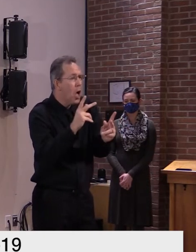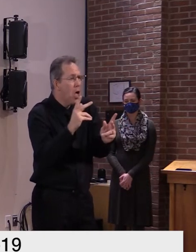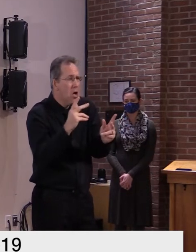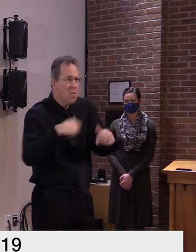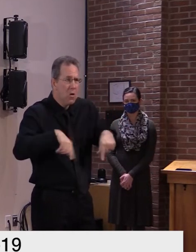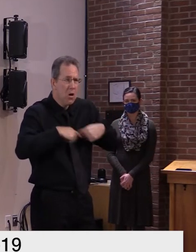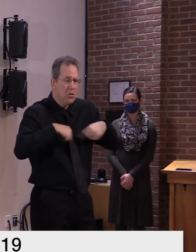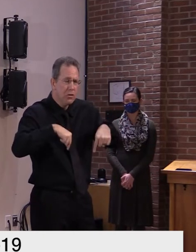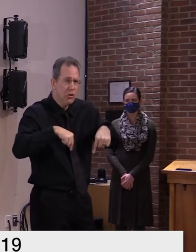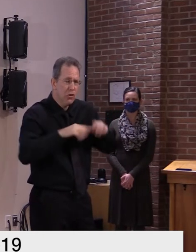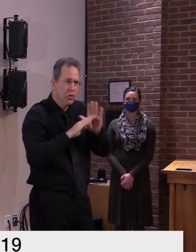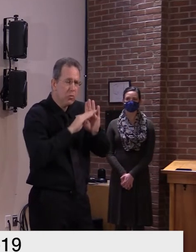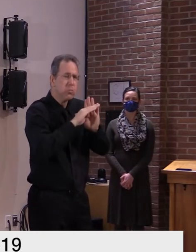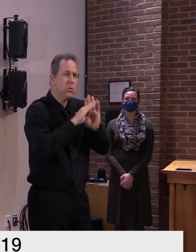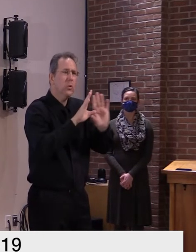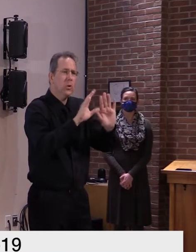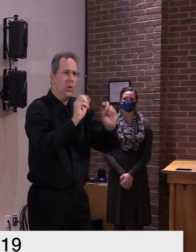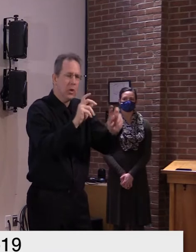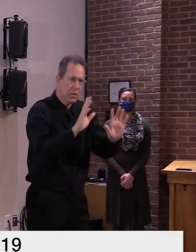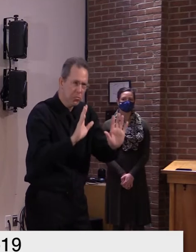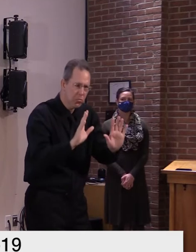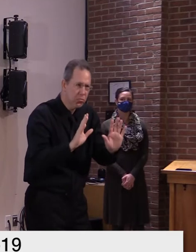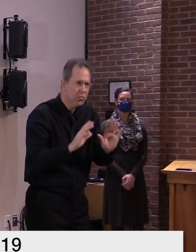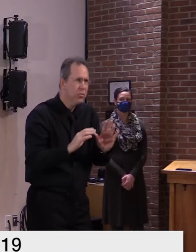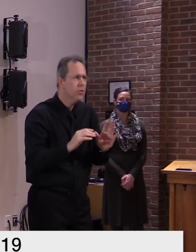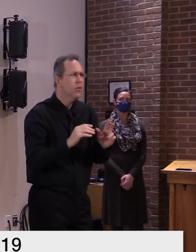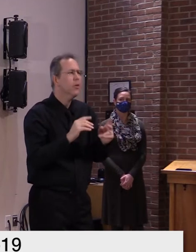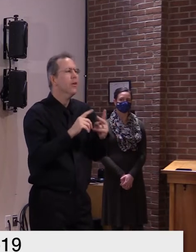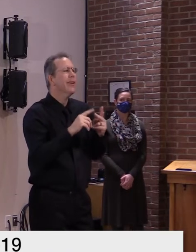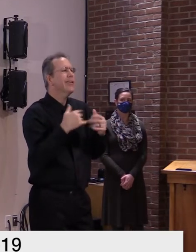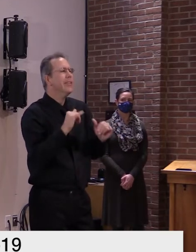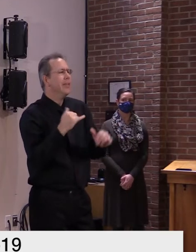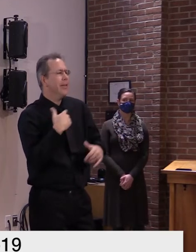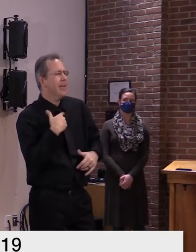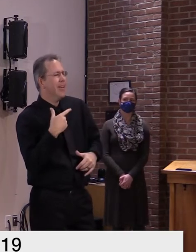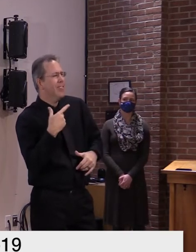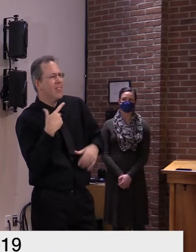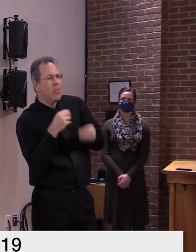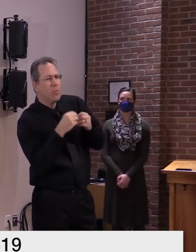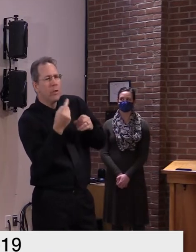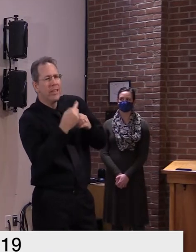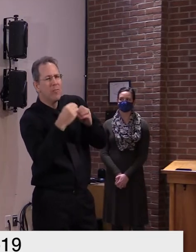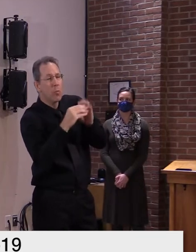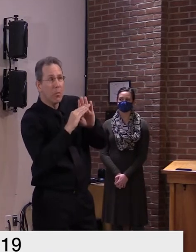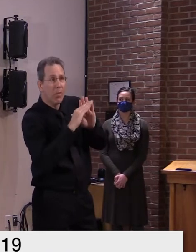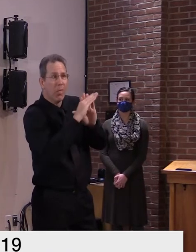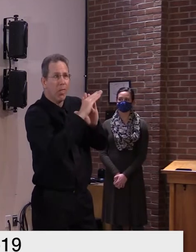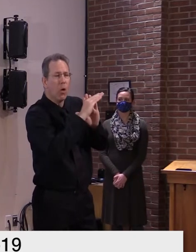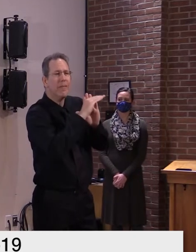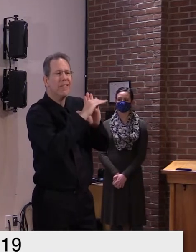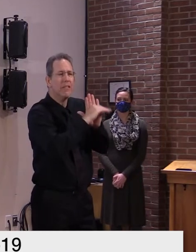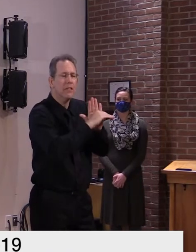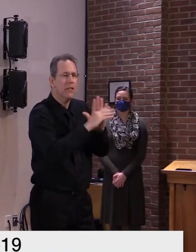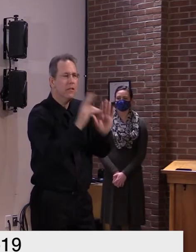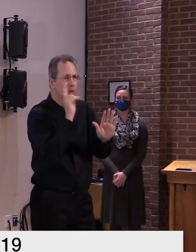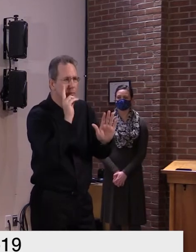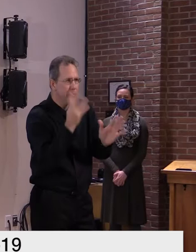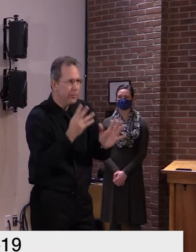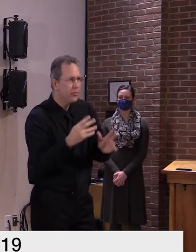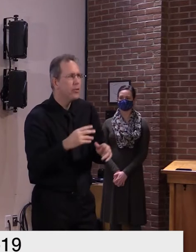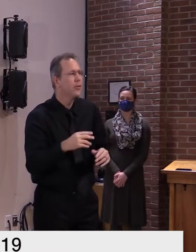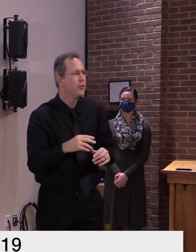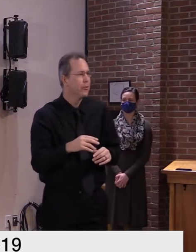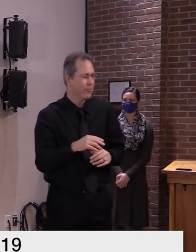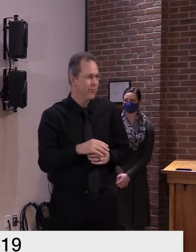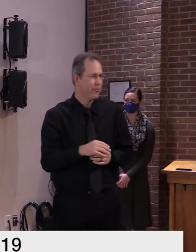uh we just need a couple more days to be sure that it's uh that it is the case and and